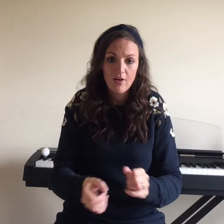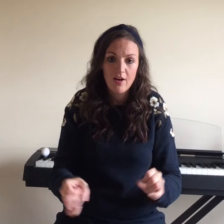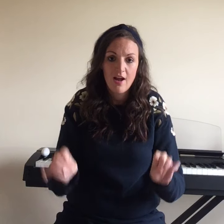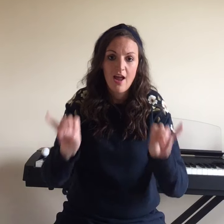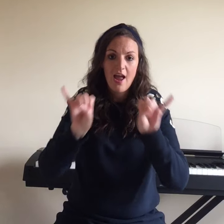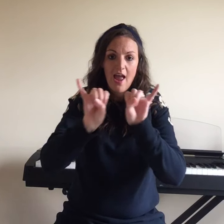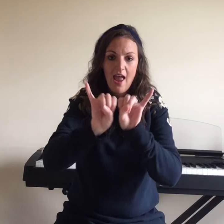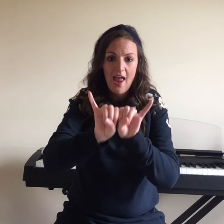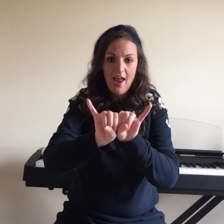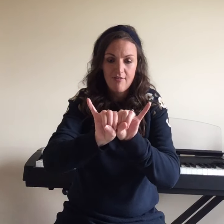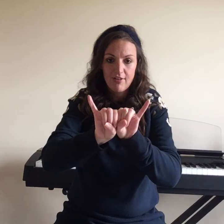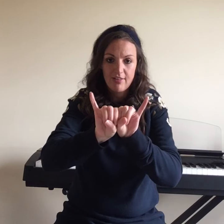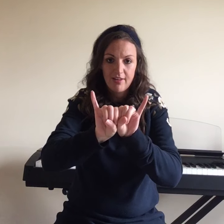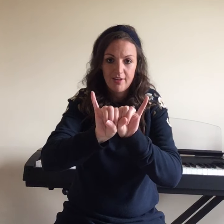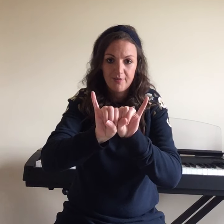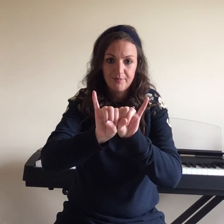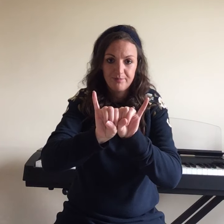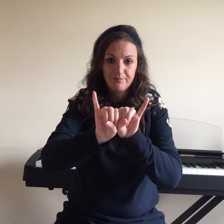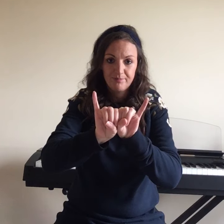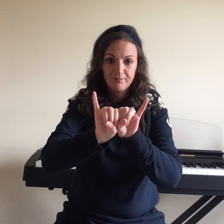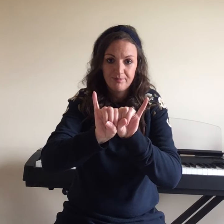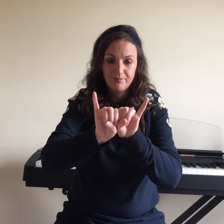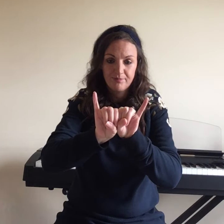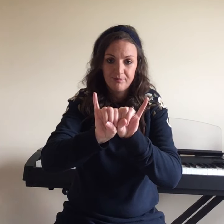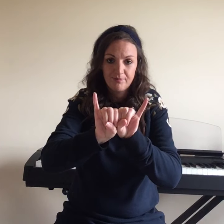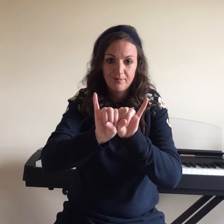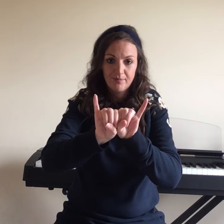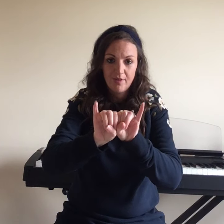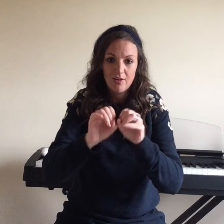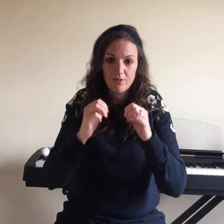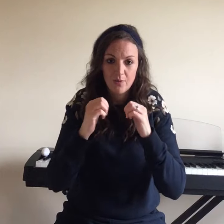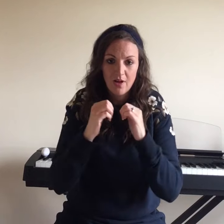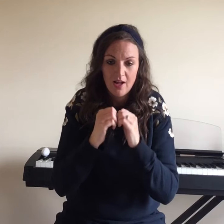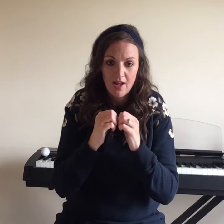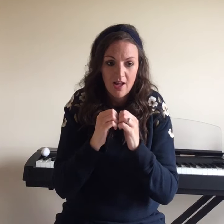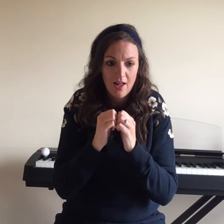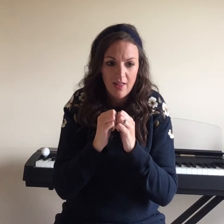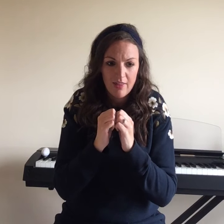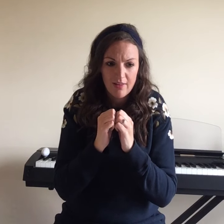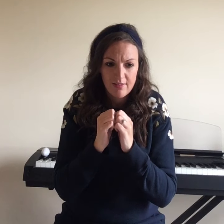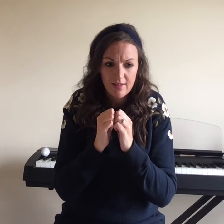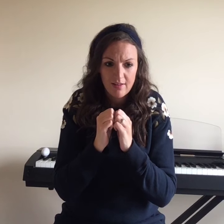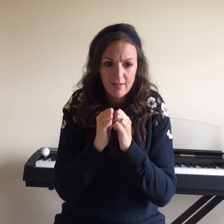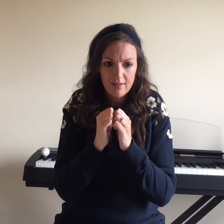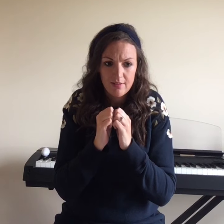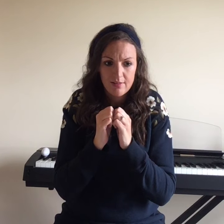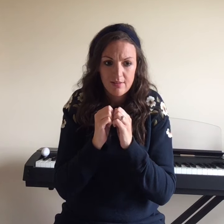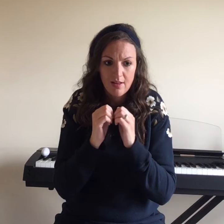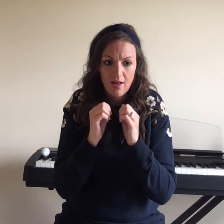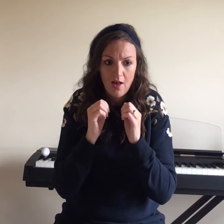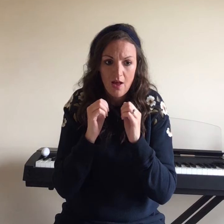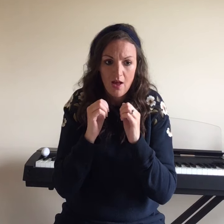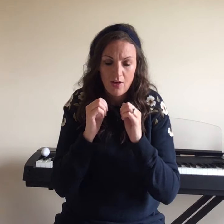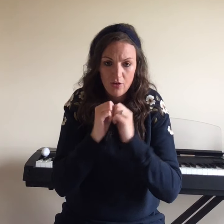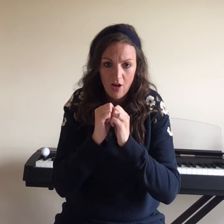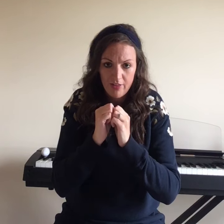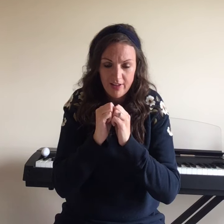everything. Okay so this is nothing